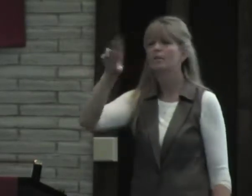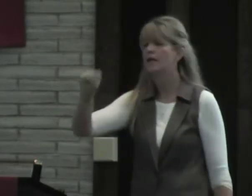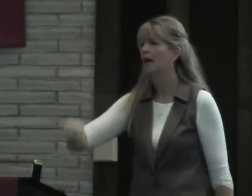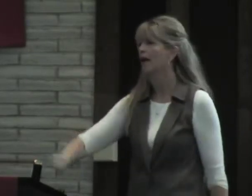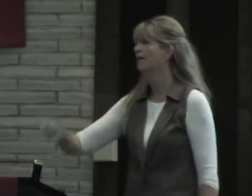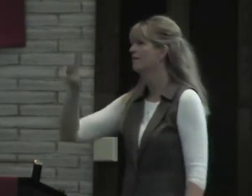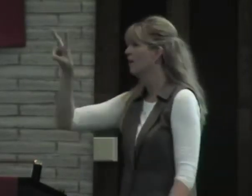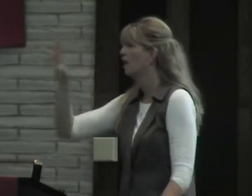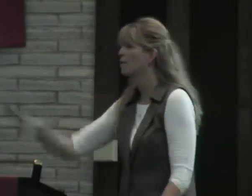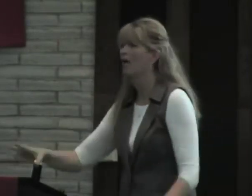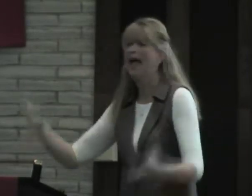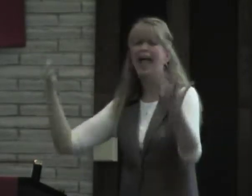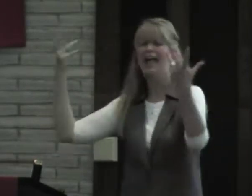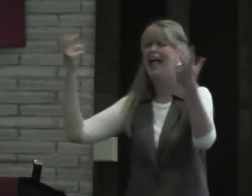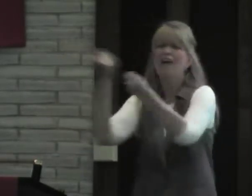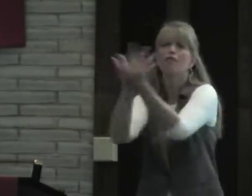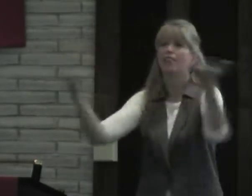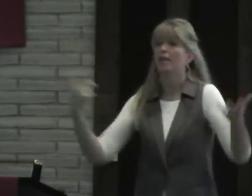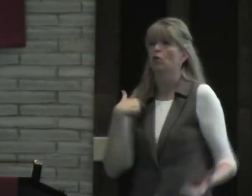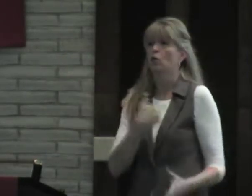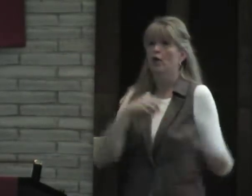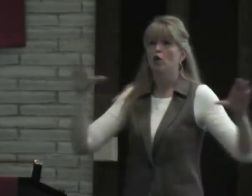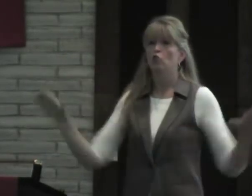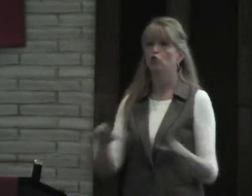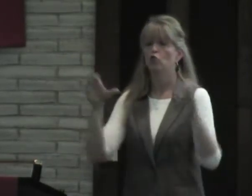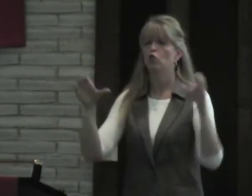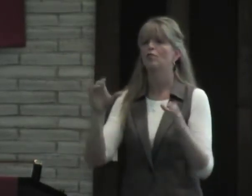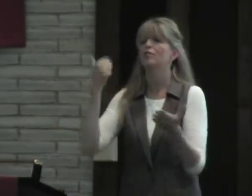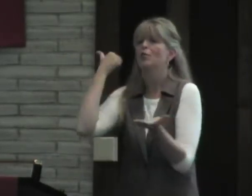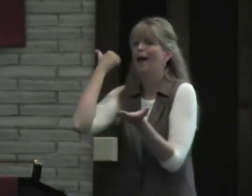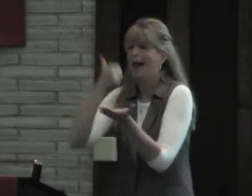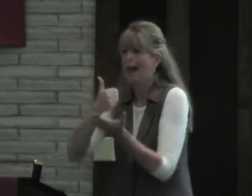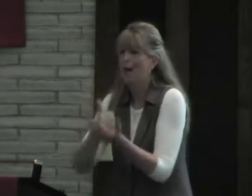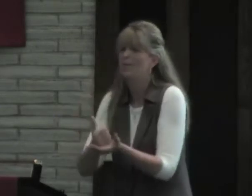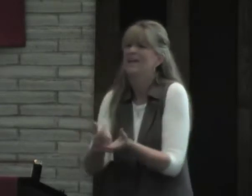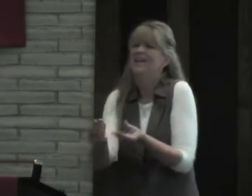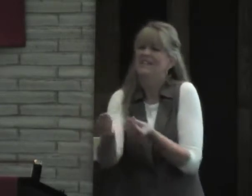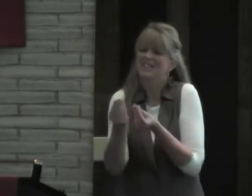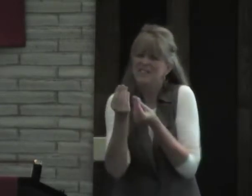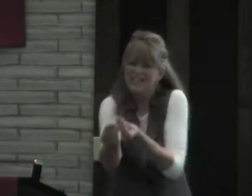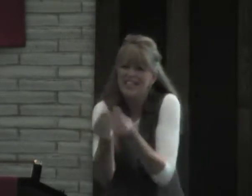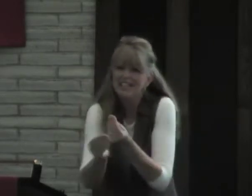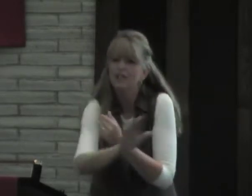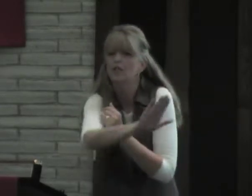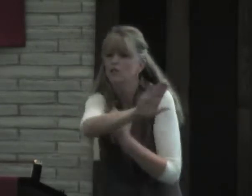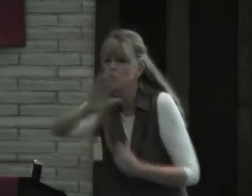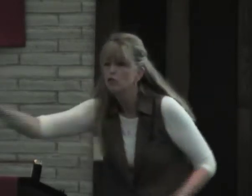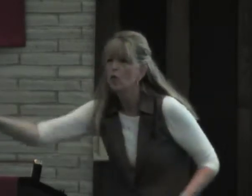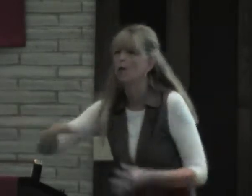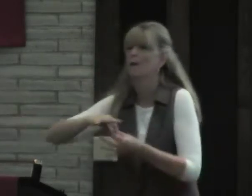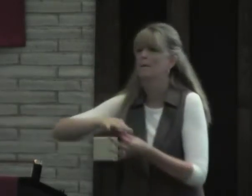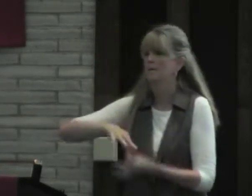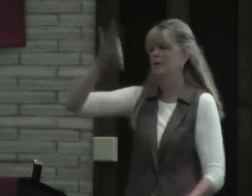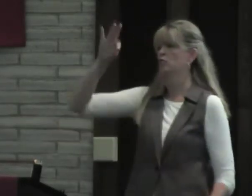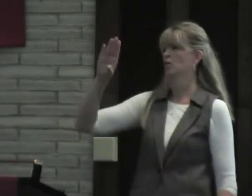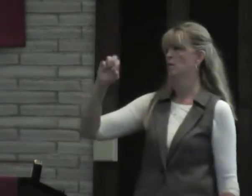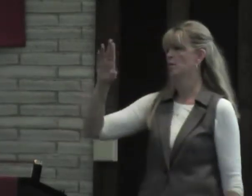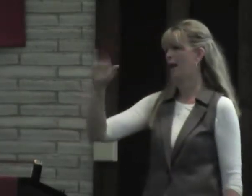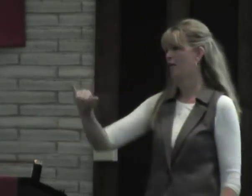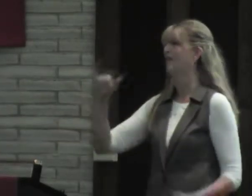for example. VBS, volleyball, everything we do is to help feed your spiritual